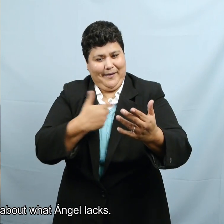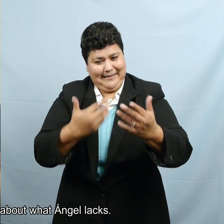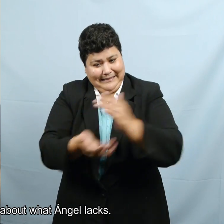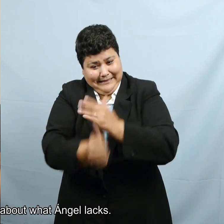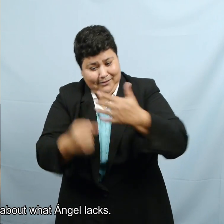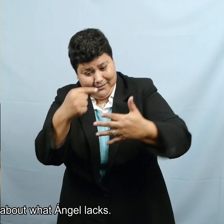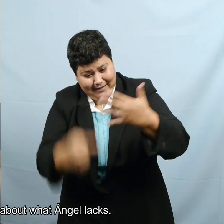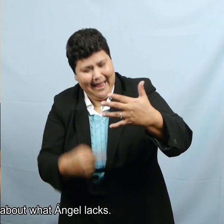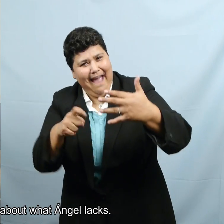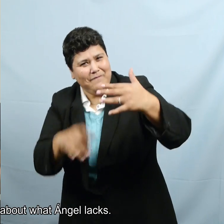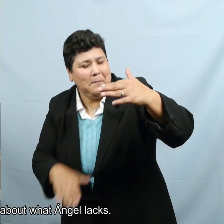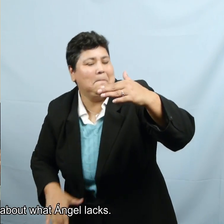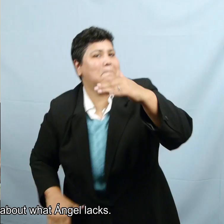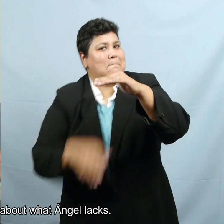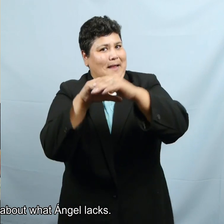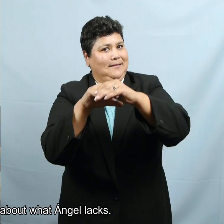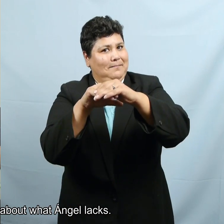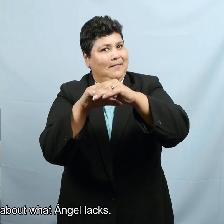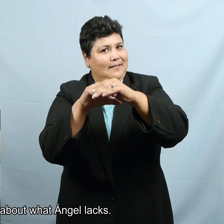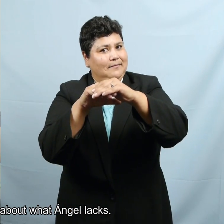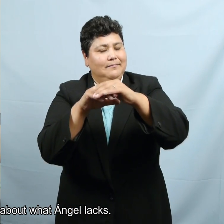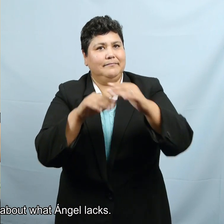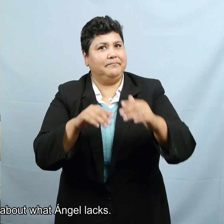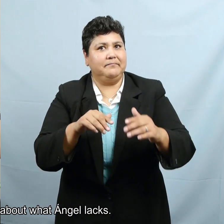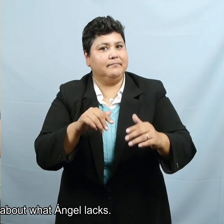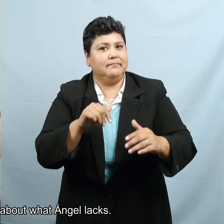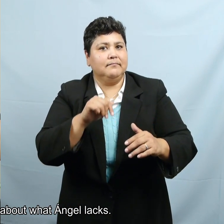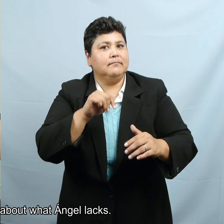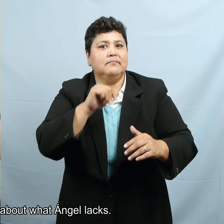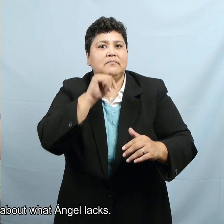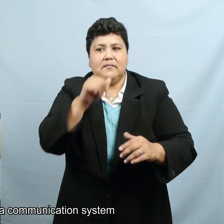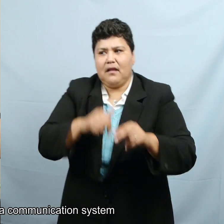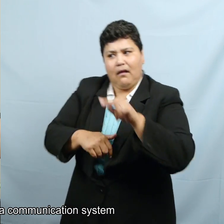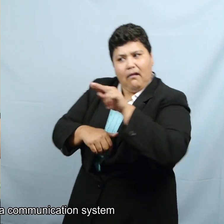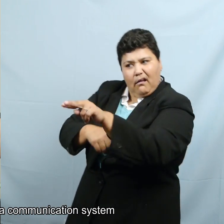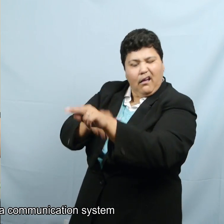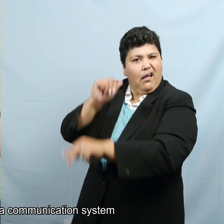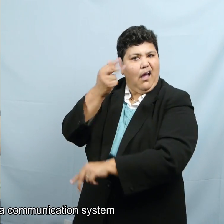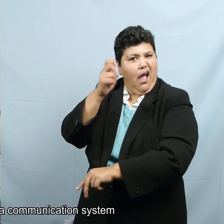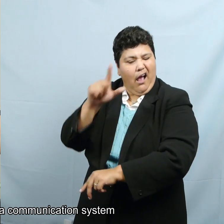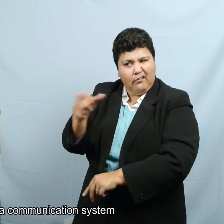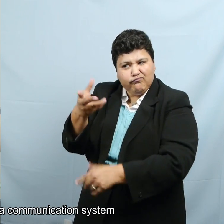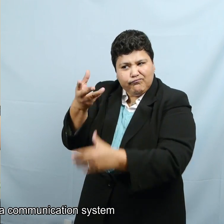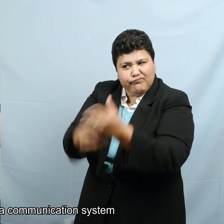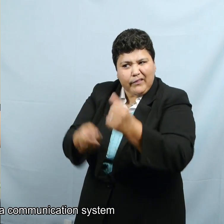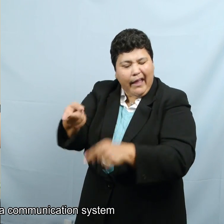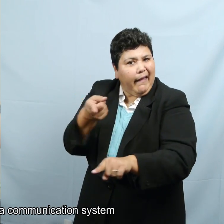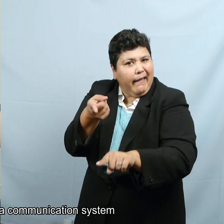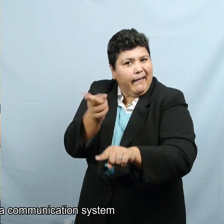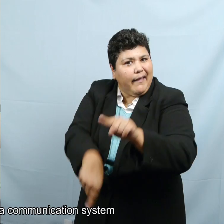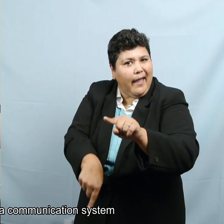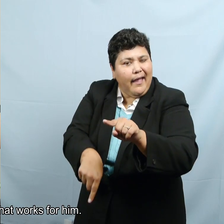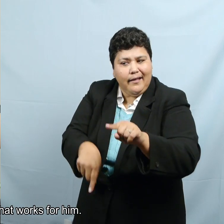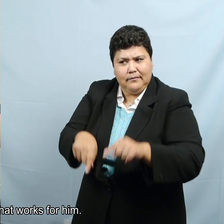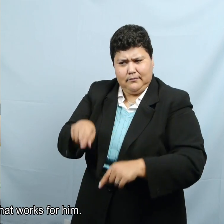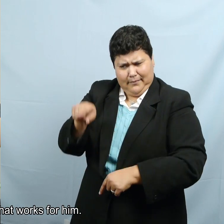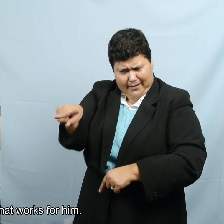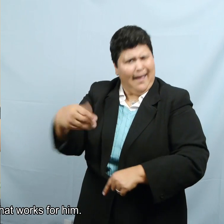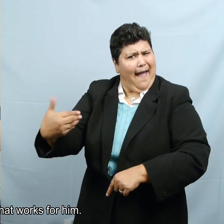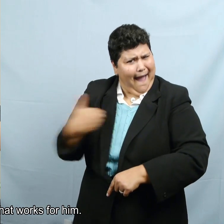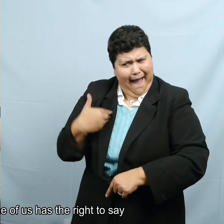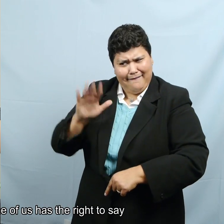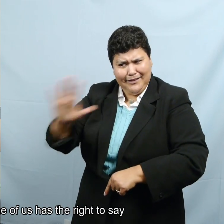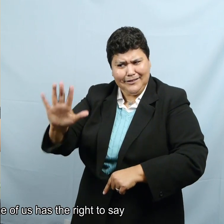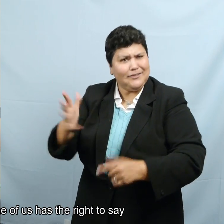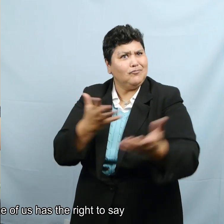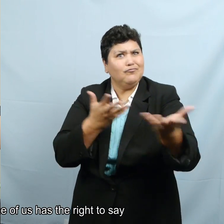communication skills. And it's not about what Angel lacks. He has a communication system that